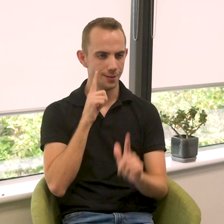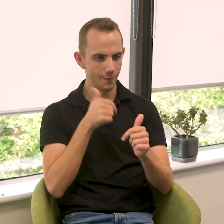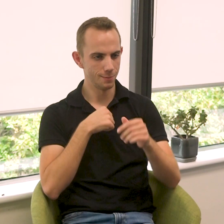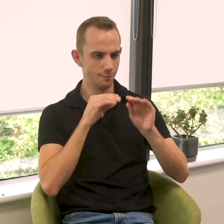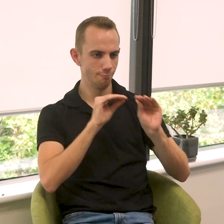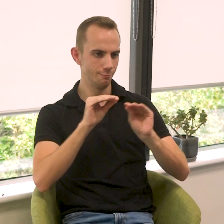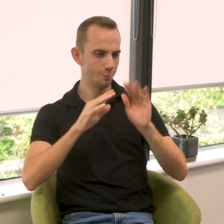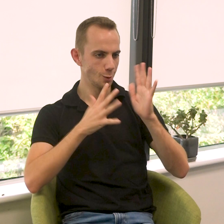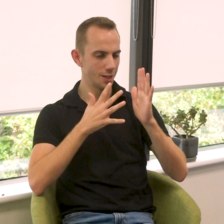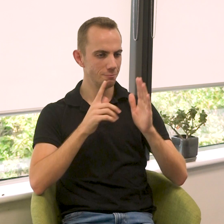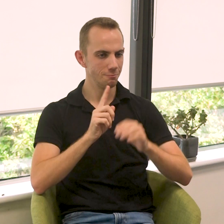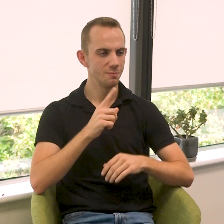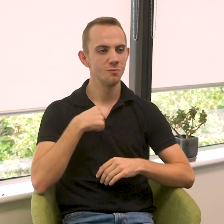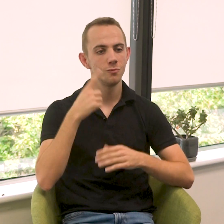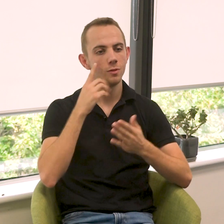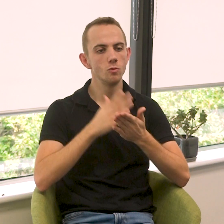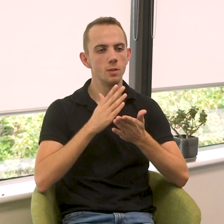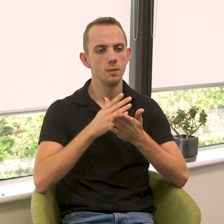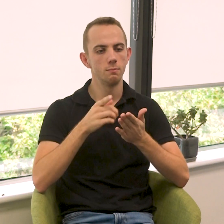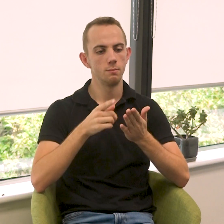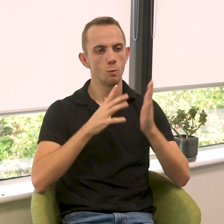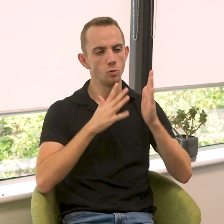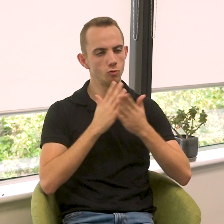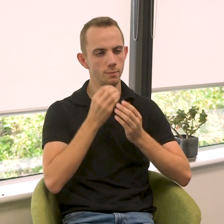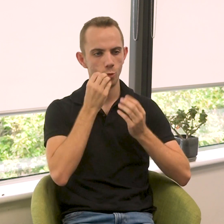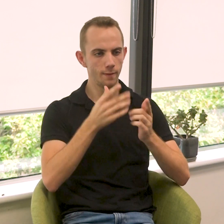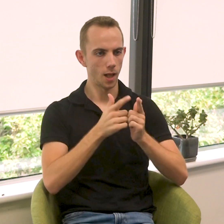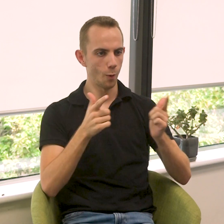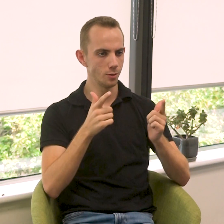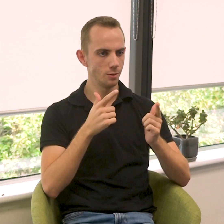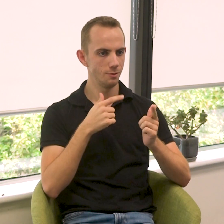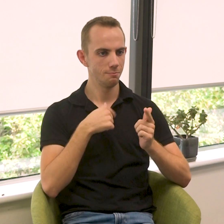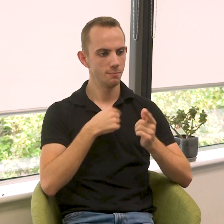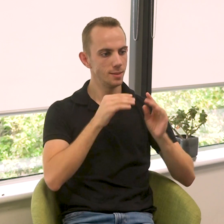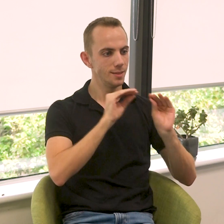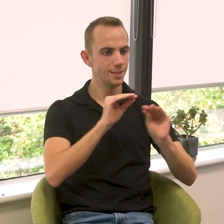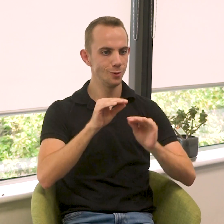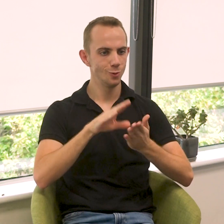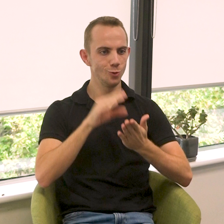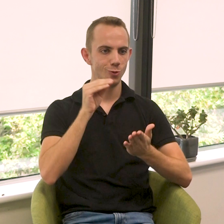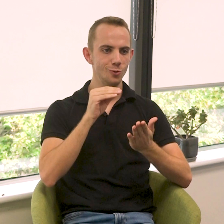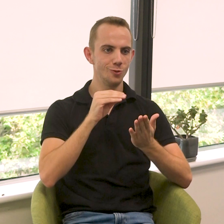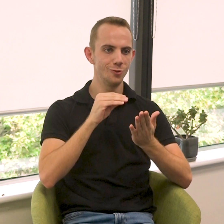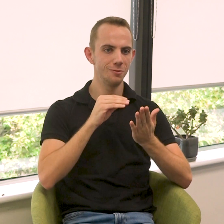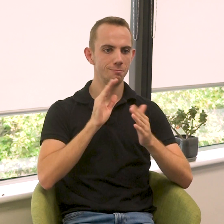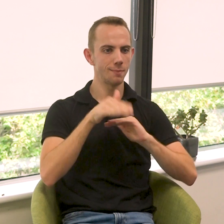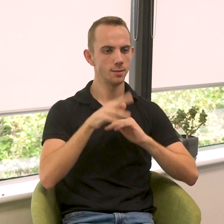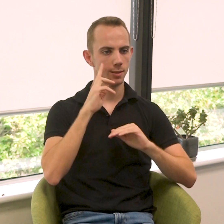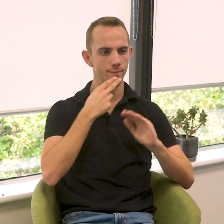What I love about teaching Auslan? Auslan is a truly beautiful language, and I teach the students